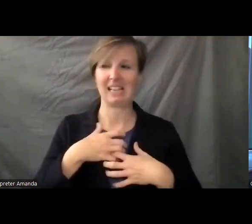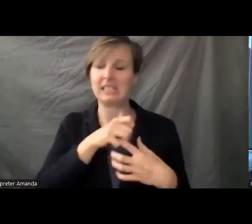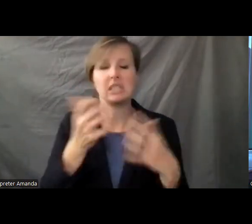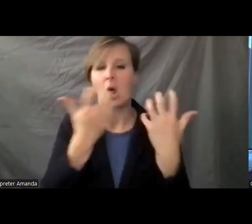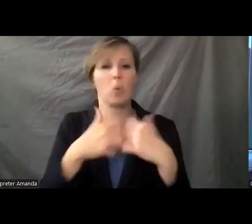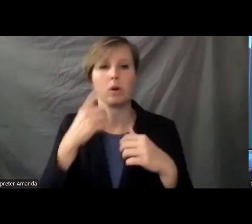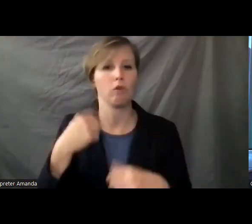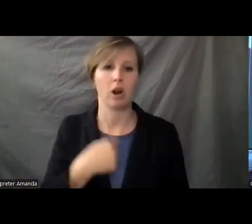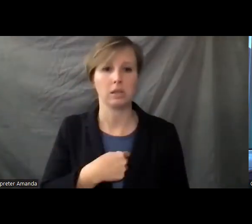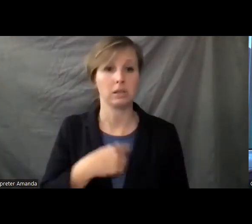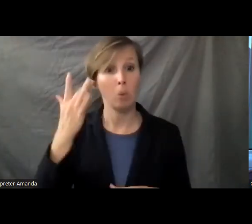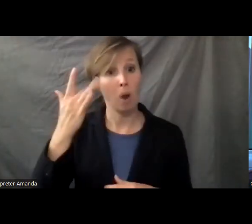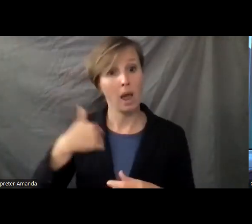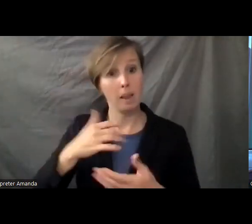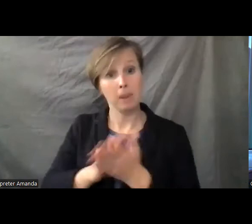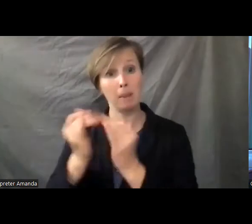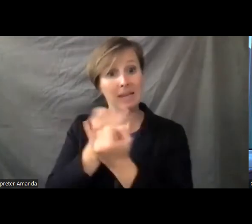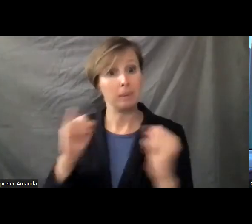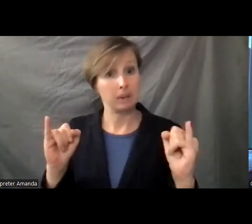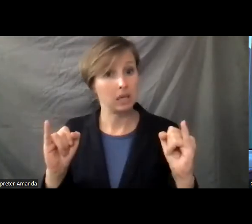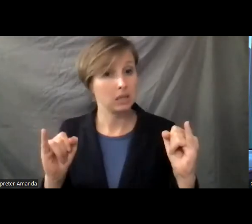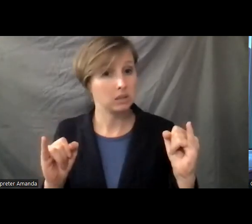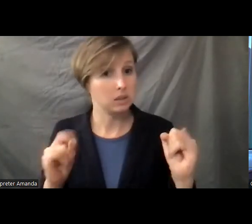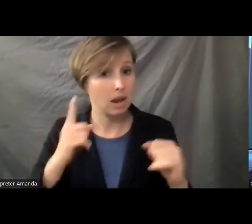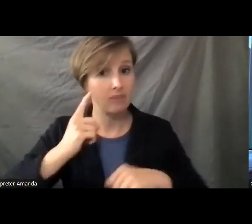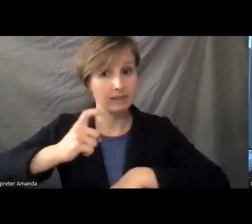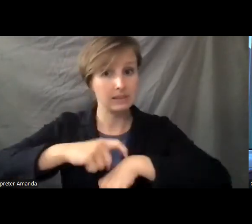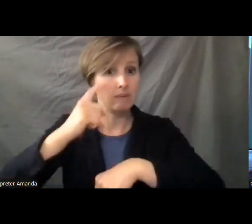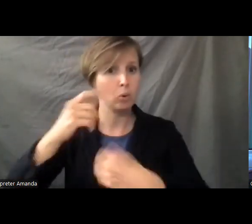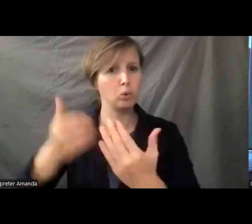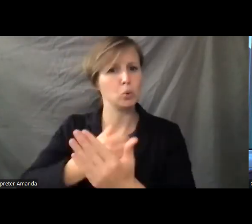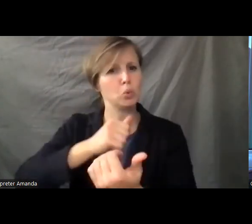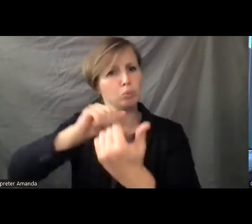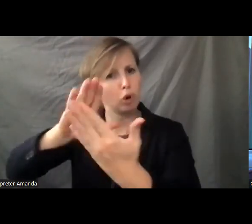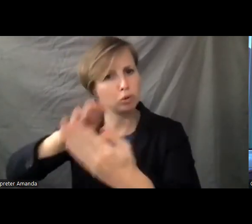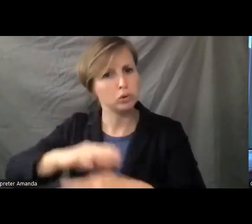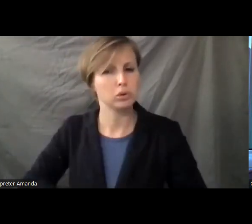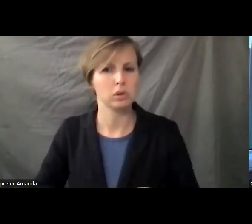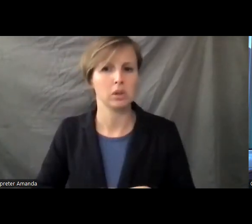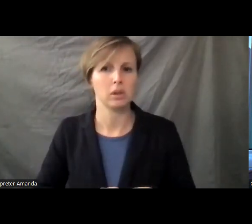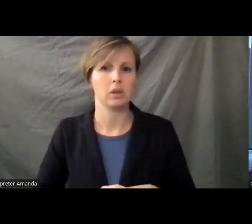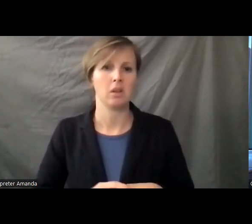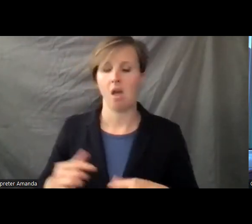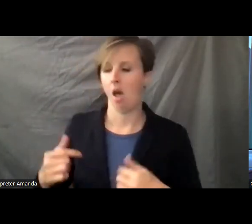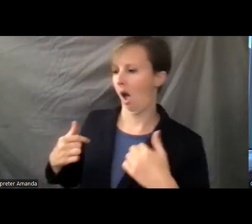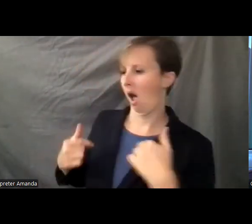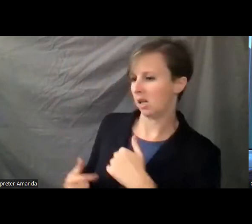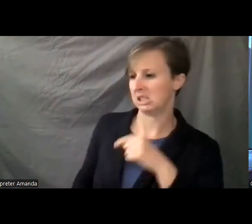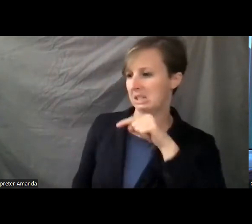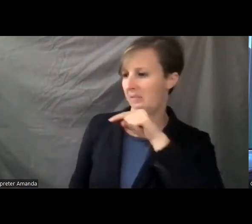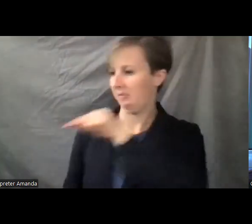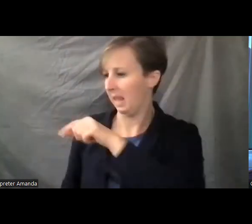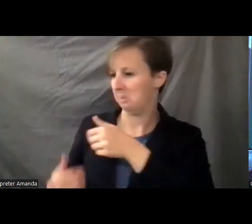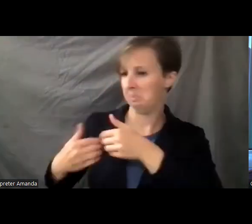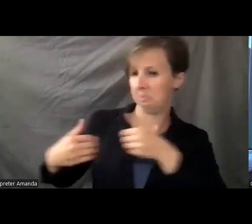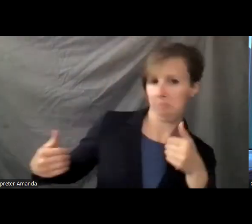why I'm running as an independent. I think it's time for a new approach where we get beyond us versus them. We get beyond